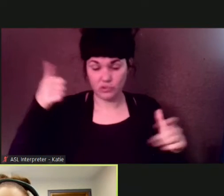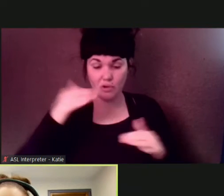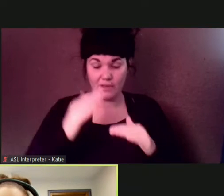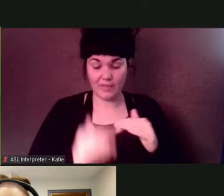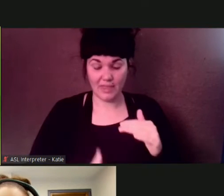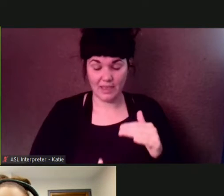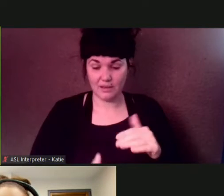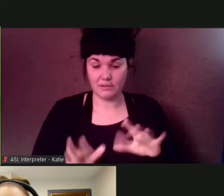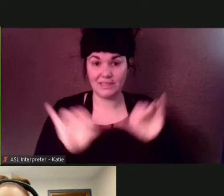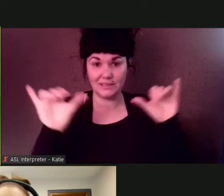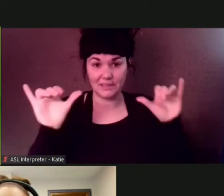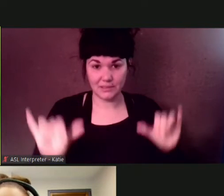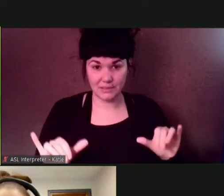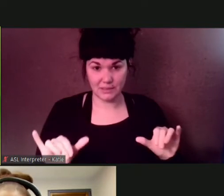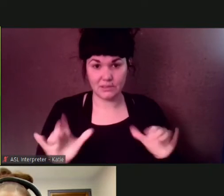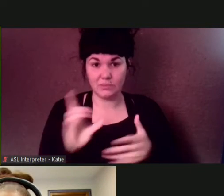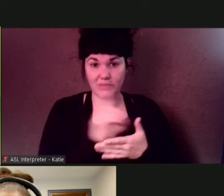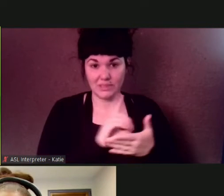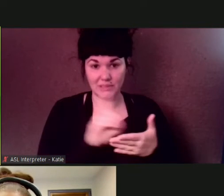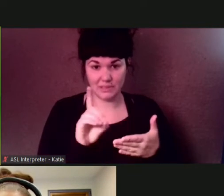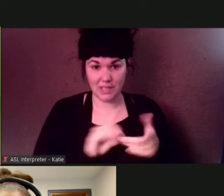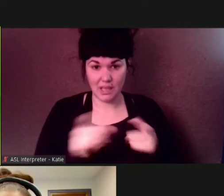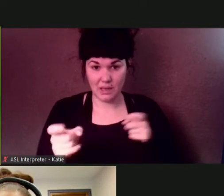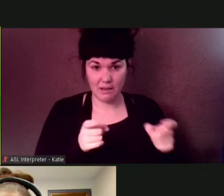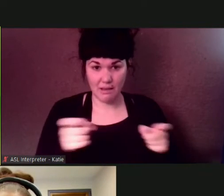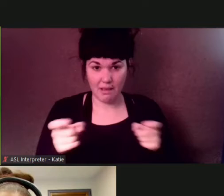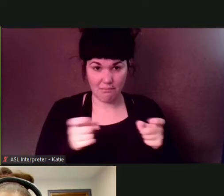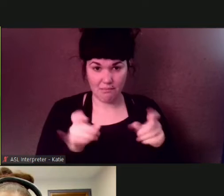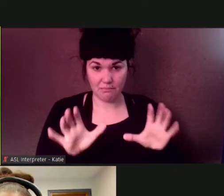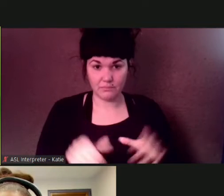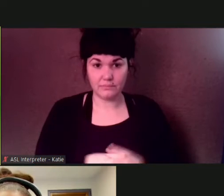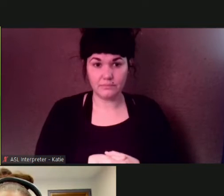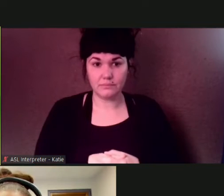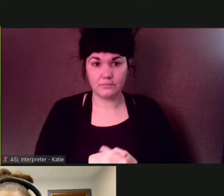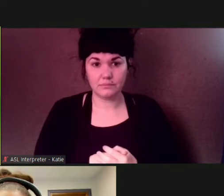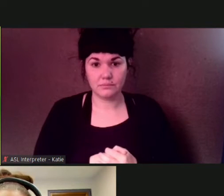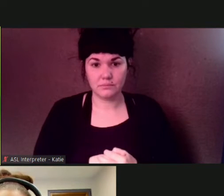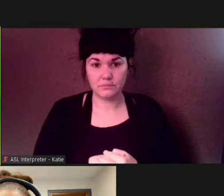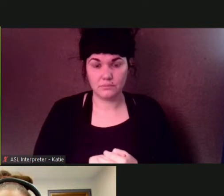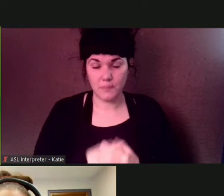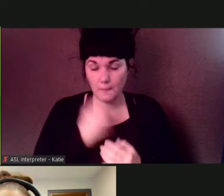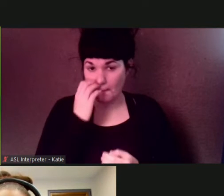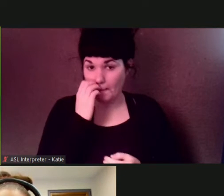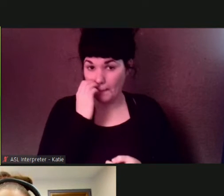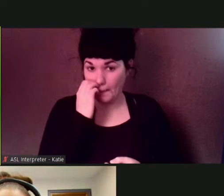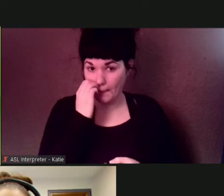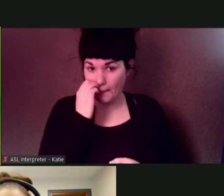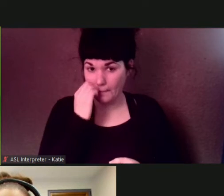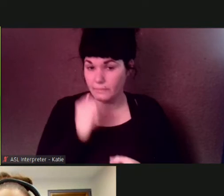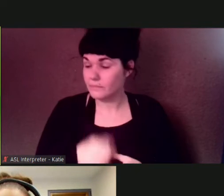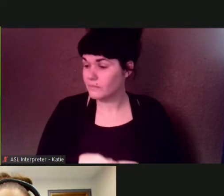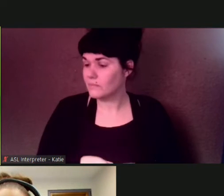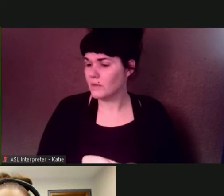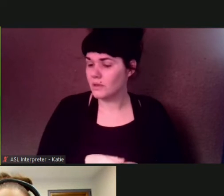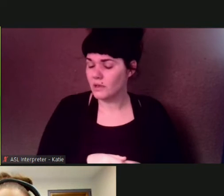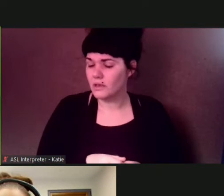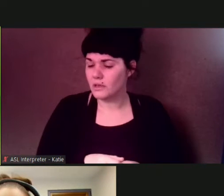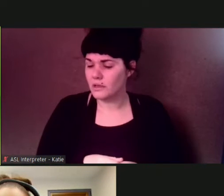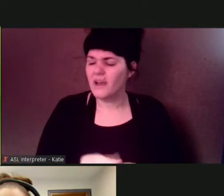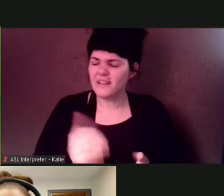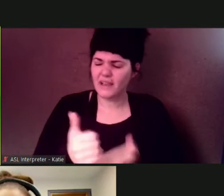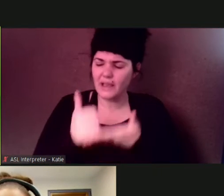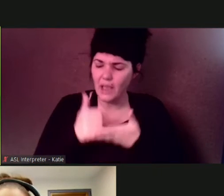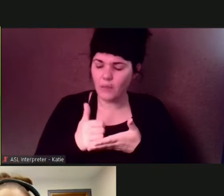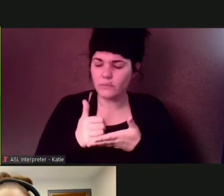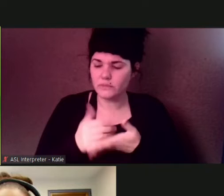yeah um you brought i think you've kind of helped us better understand that there are some layers so